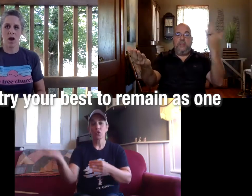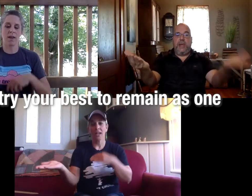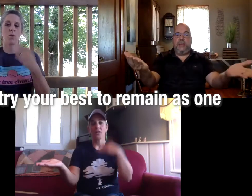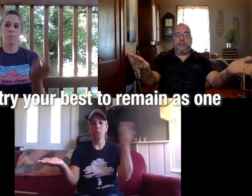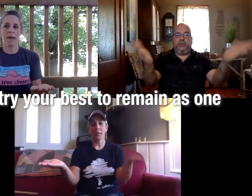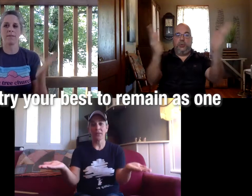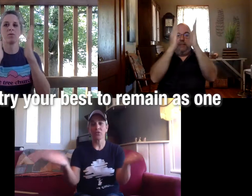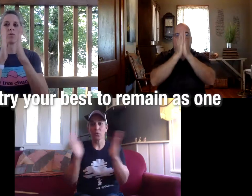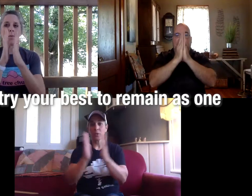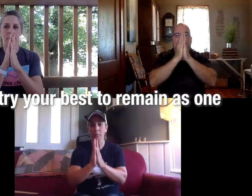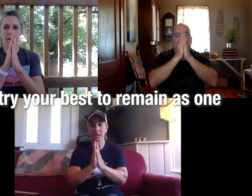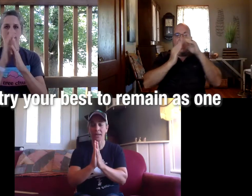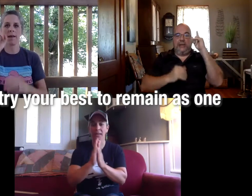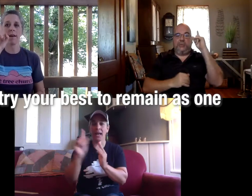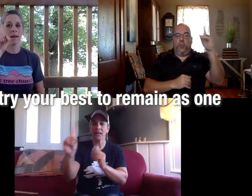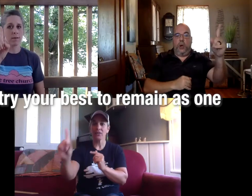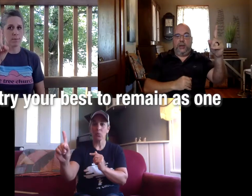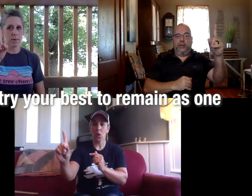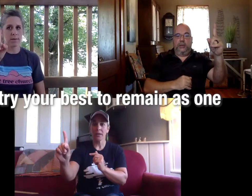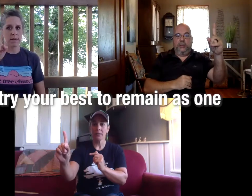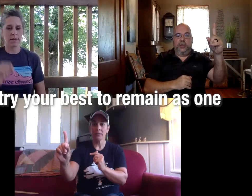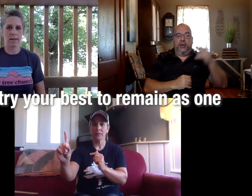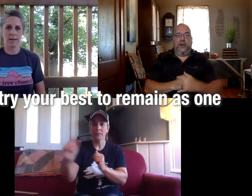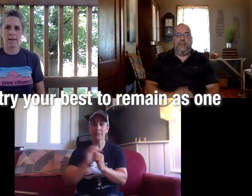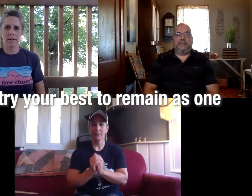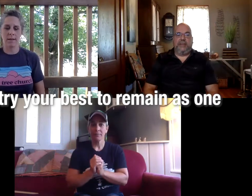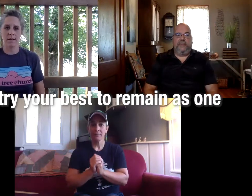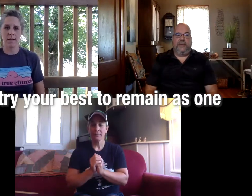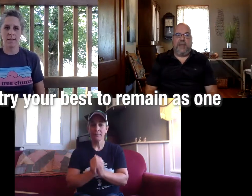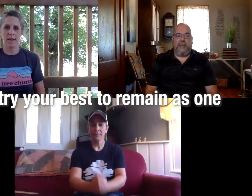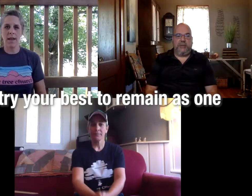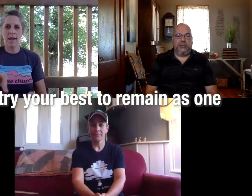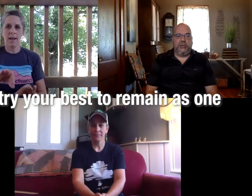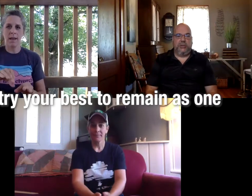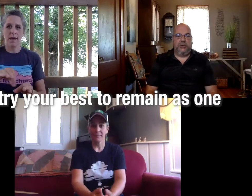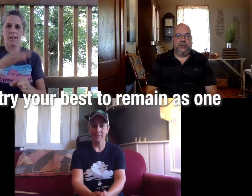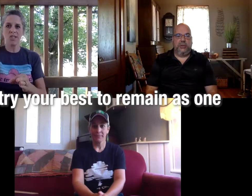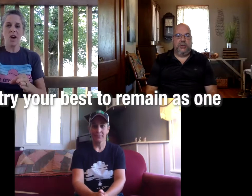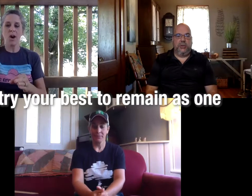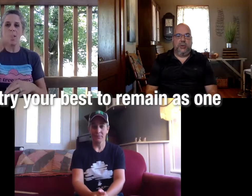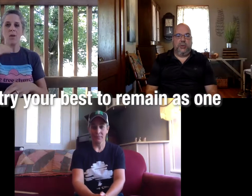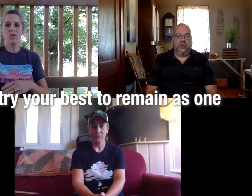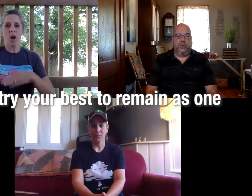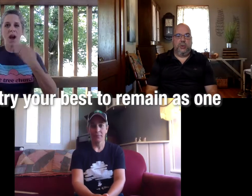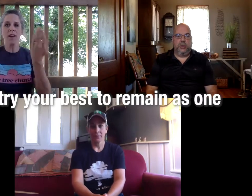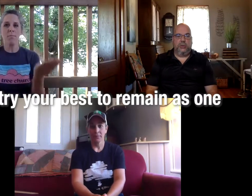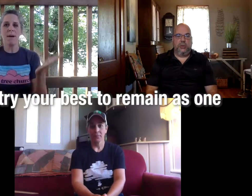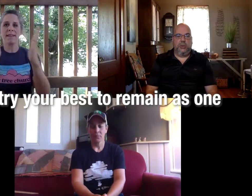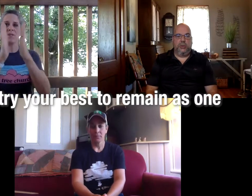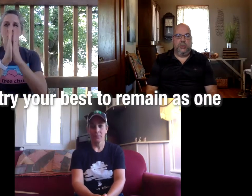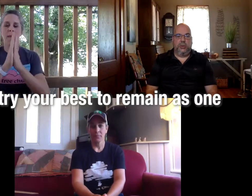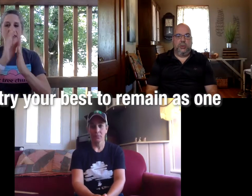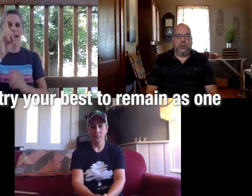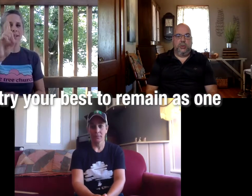your best to remain as one good all right miss tiff do that much so try your